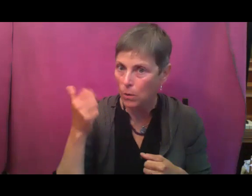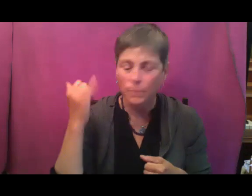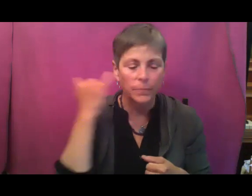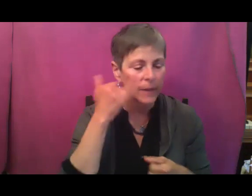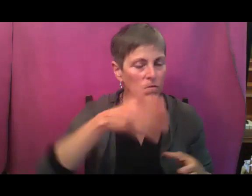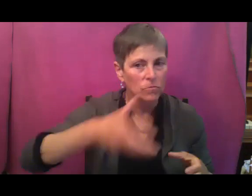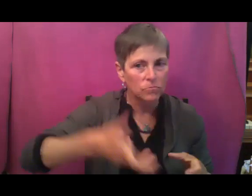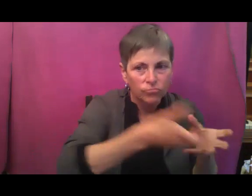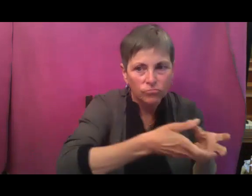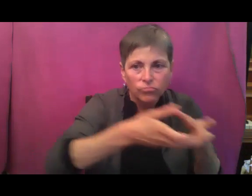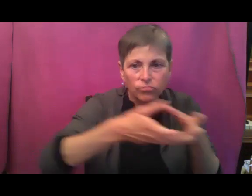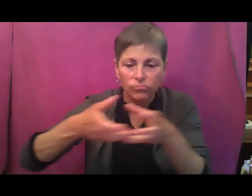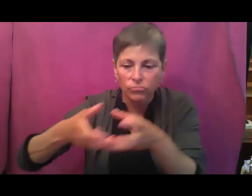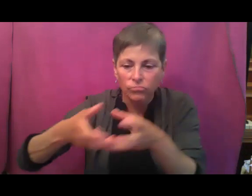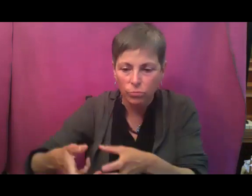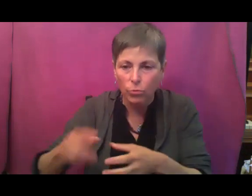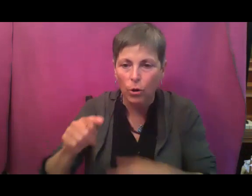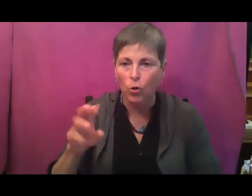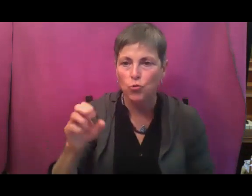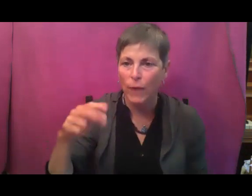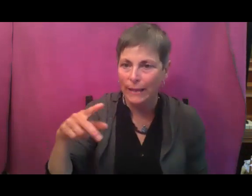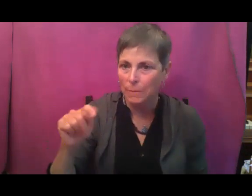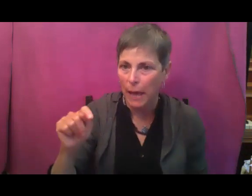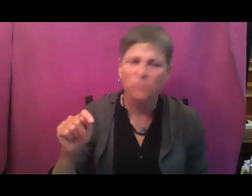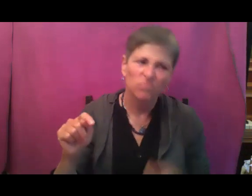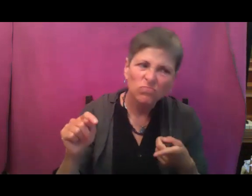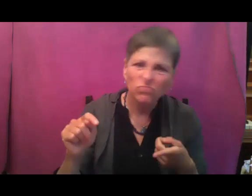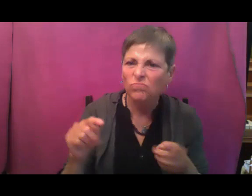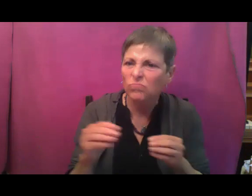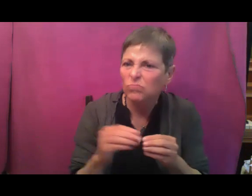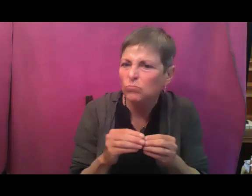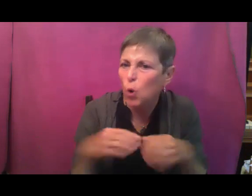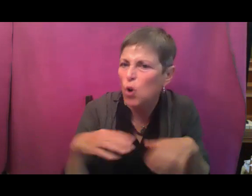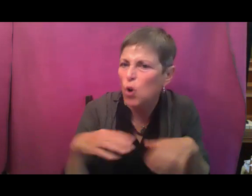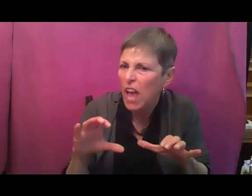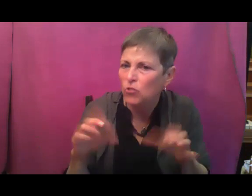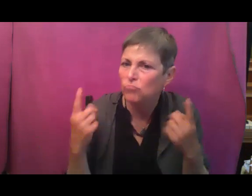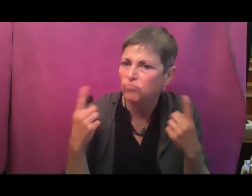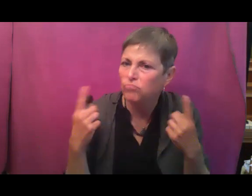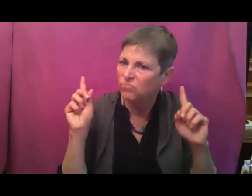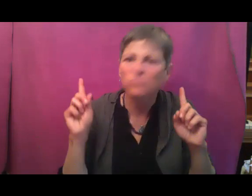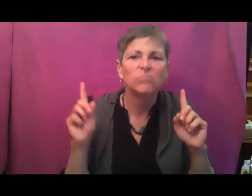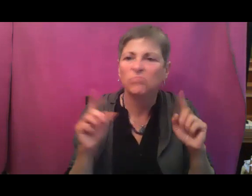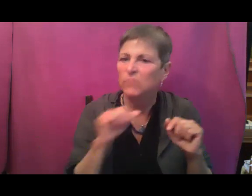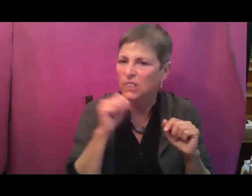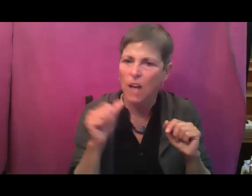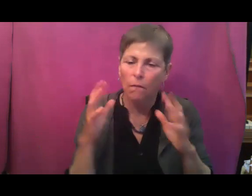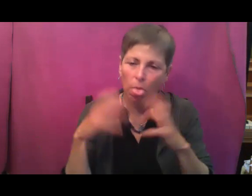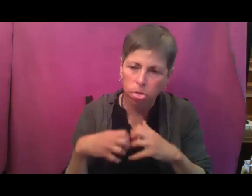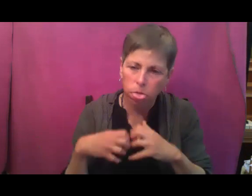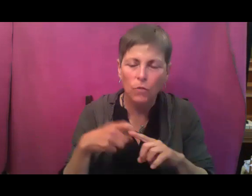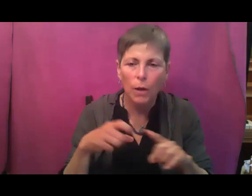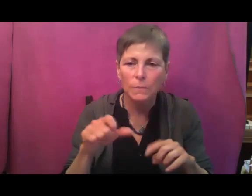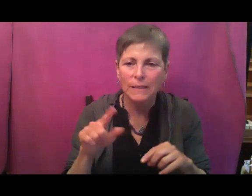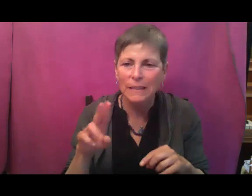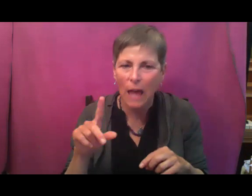chance of them surviving the slugs. And so that looks not only like, uh, that could look like a